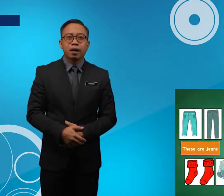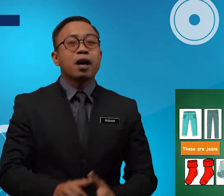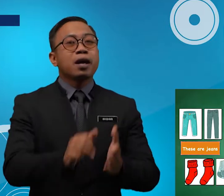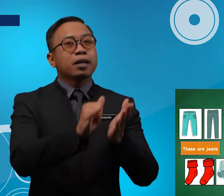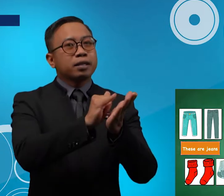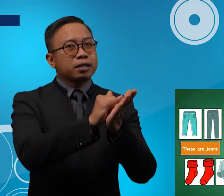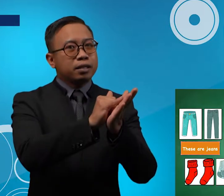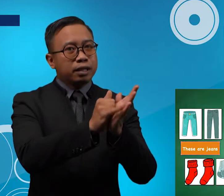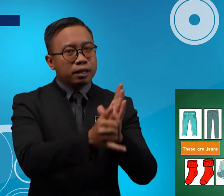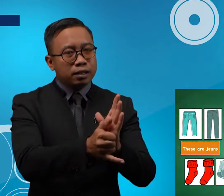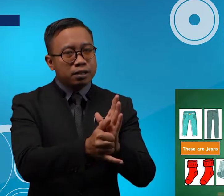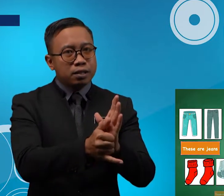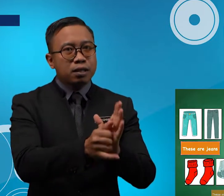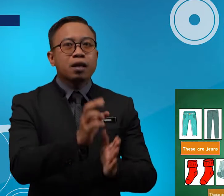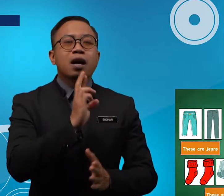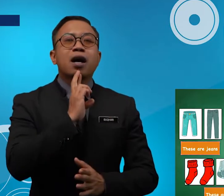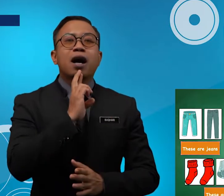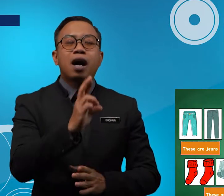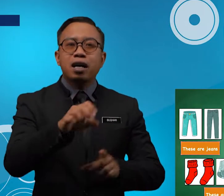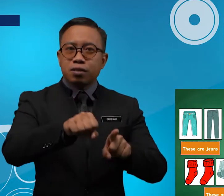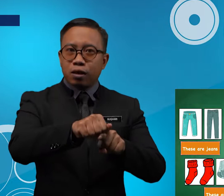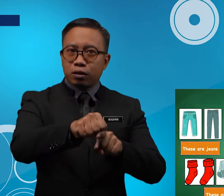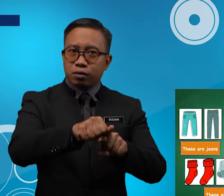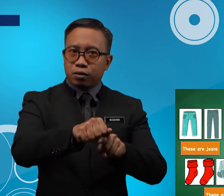These Are Socks